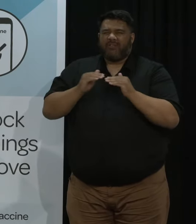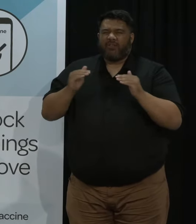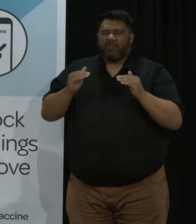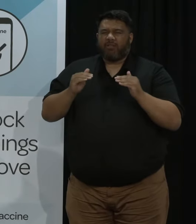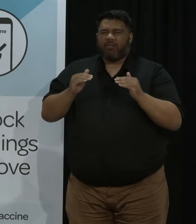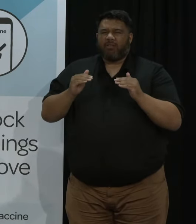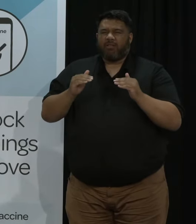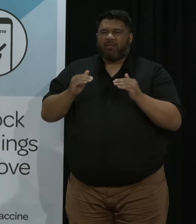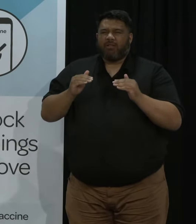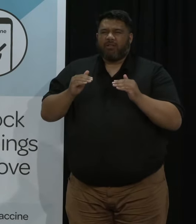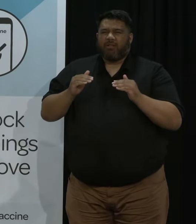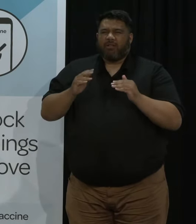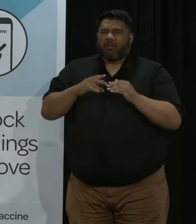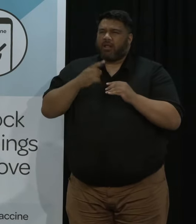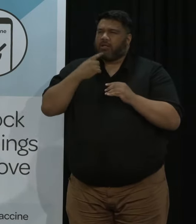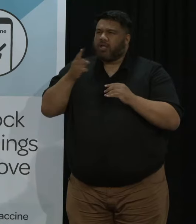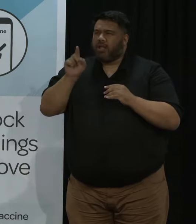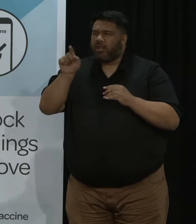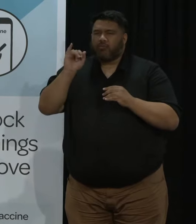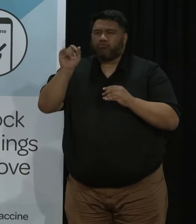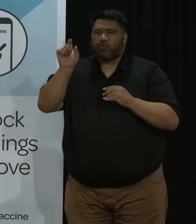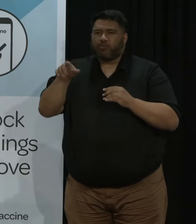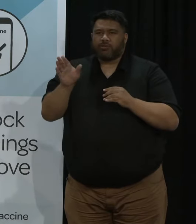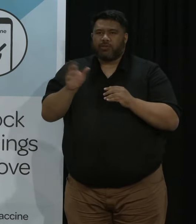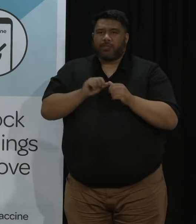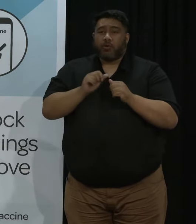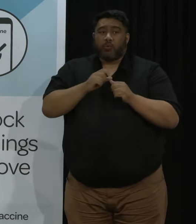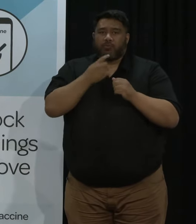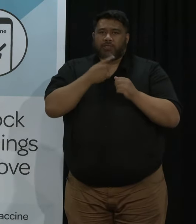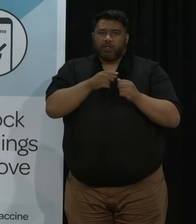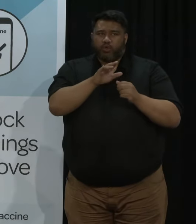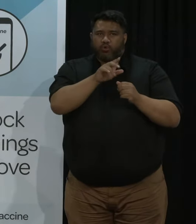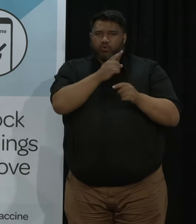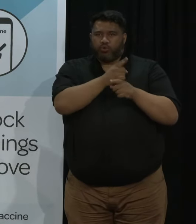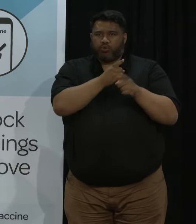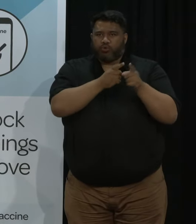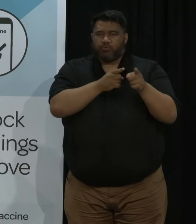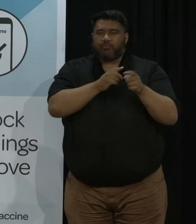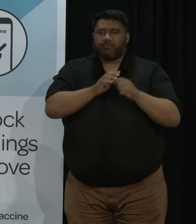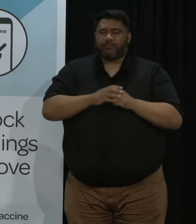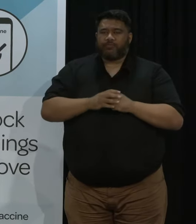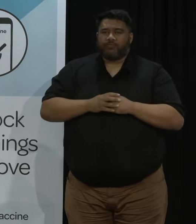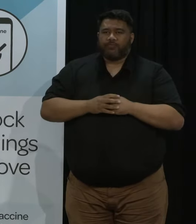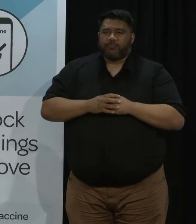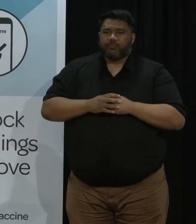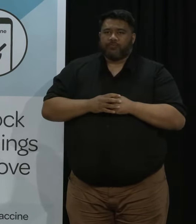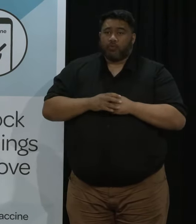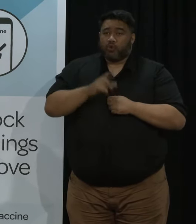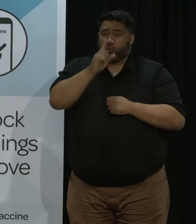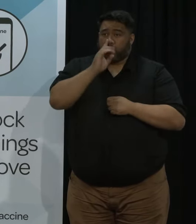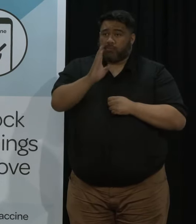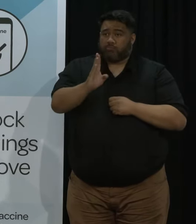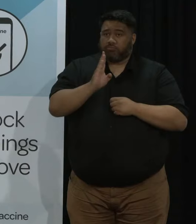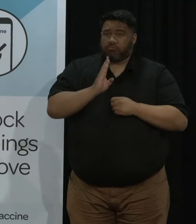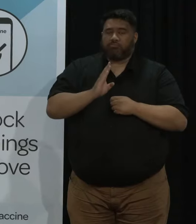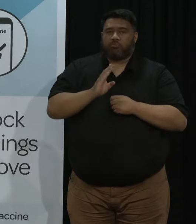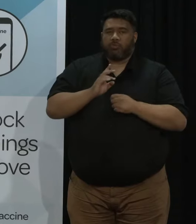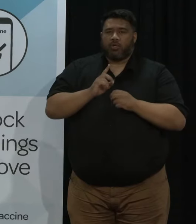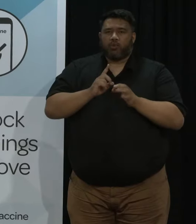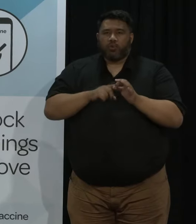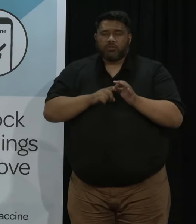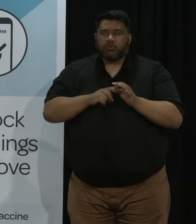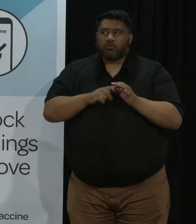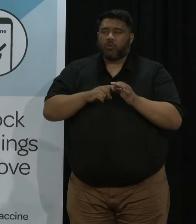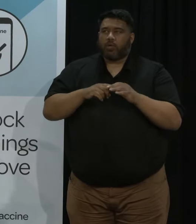necessarily burden the wrong enforcement agencies with those queries we do have a portal as it happens at the moment where queries like that or issues